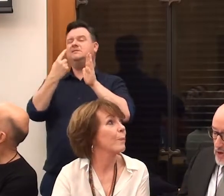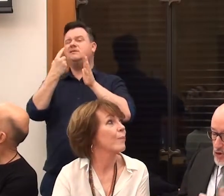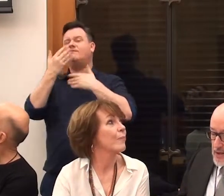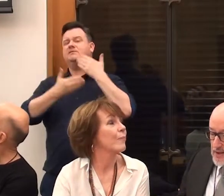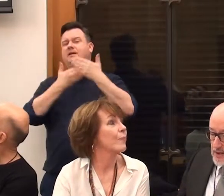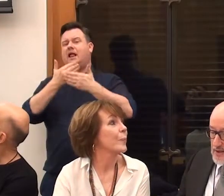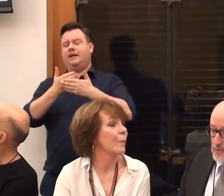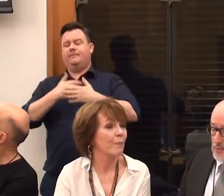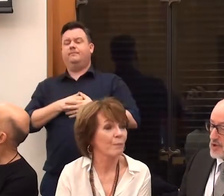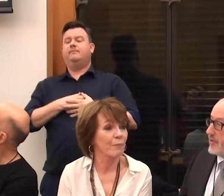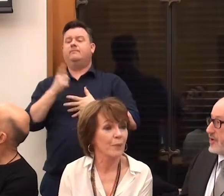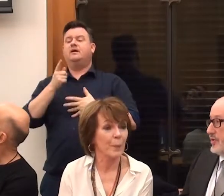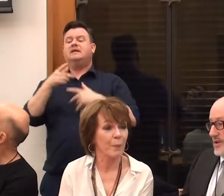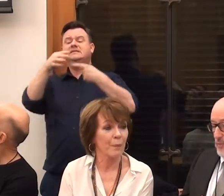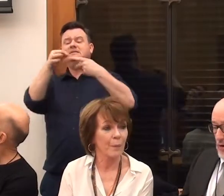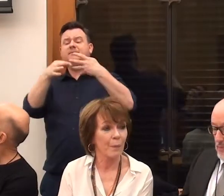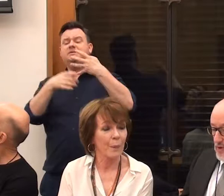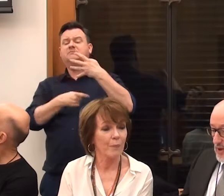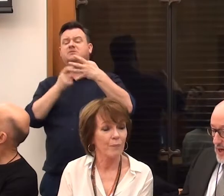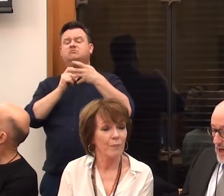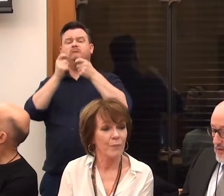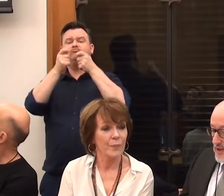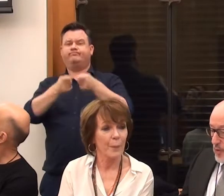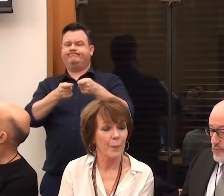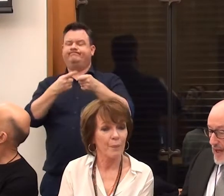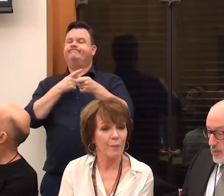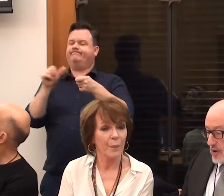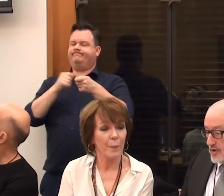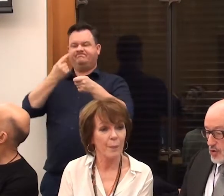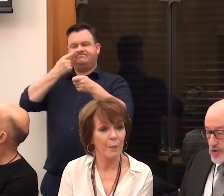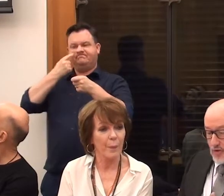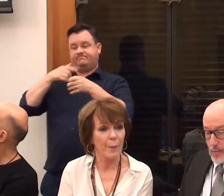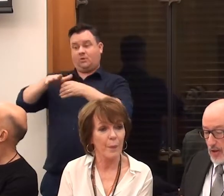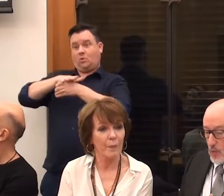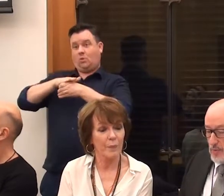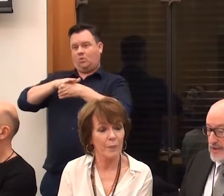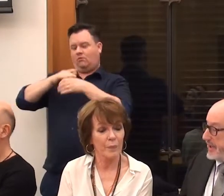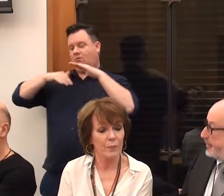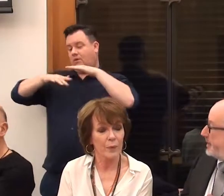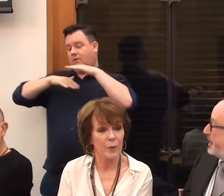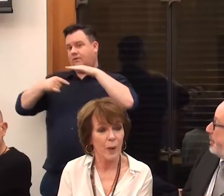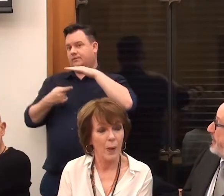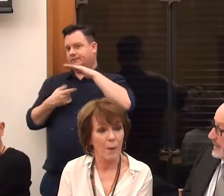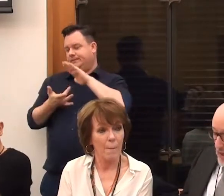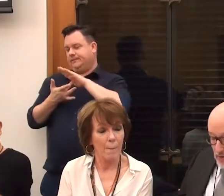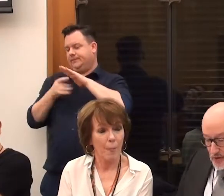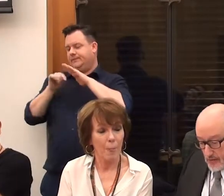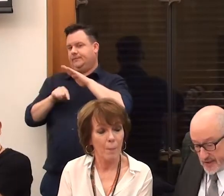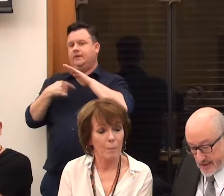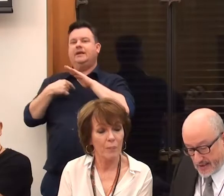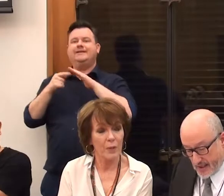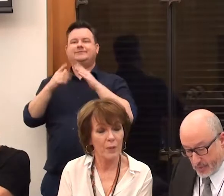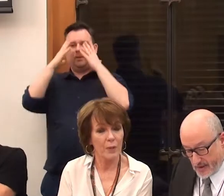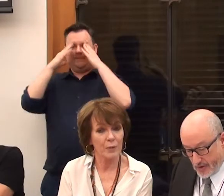But treating the symptoms, not the causes, perhaps. And this is one of many works that draws to think about the way we deliver on mental health